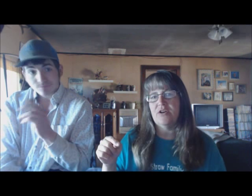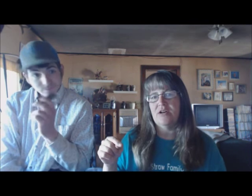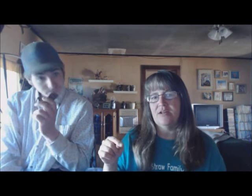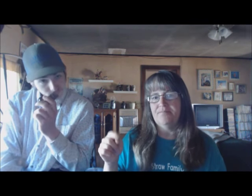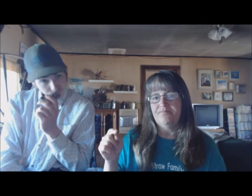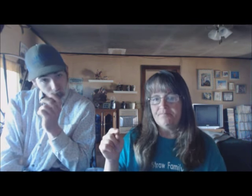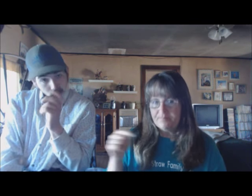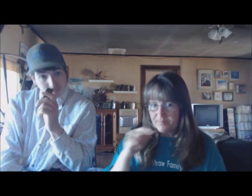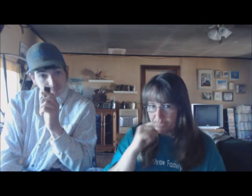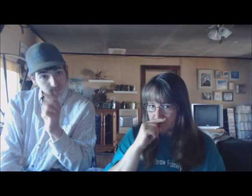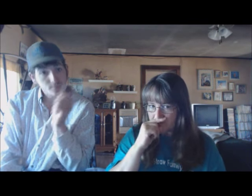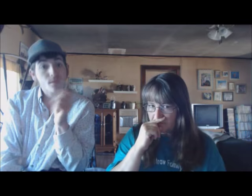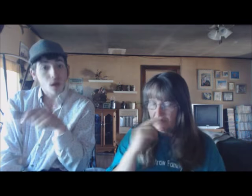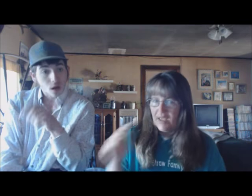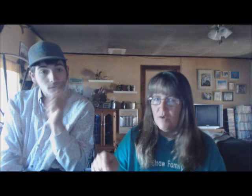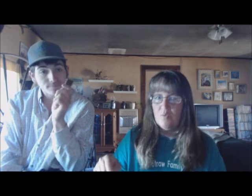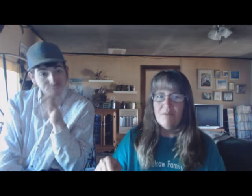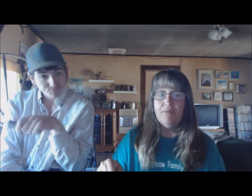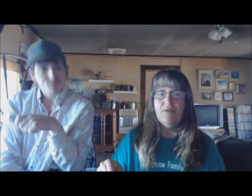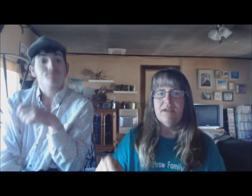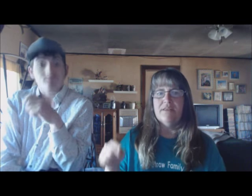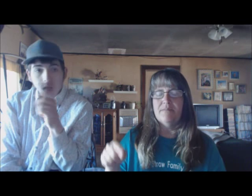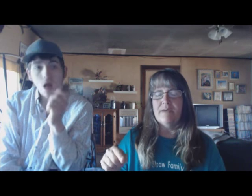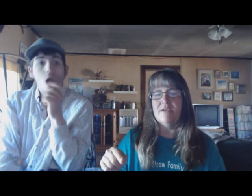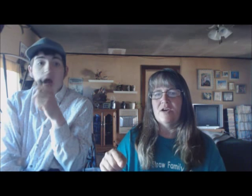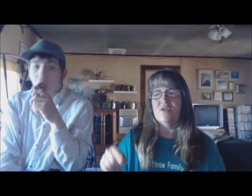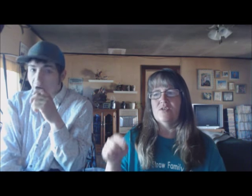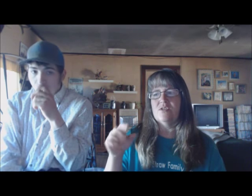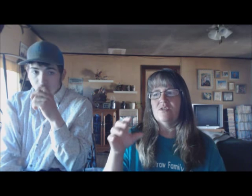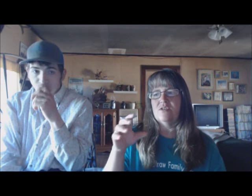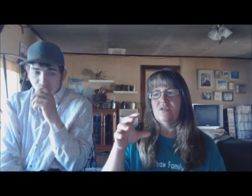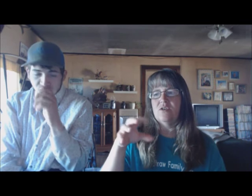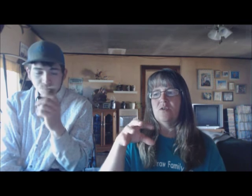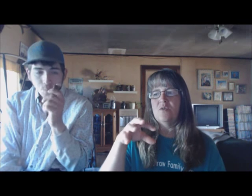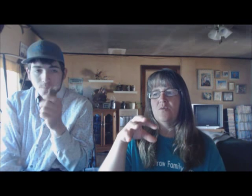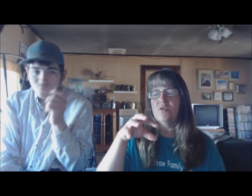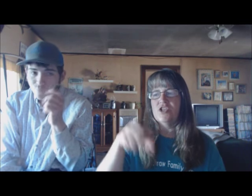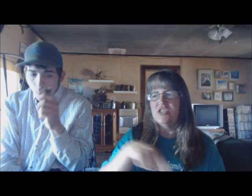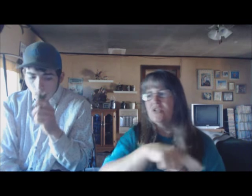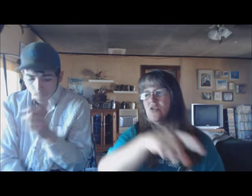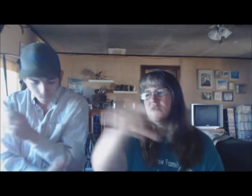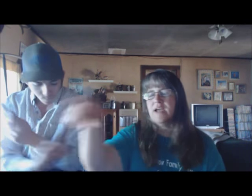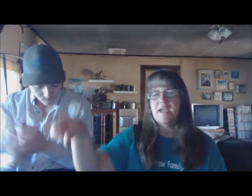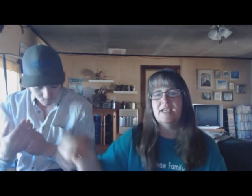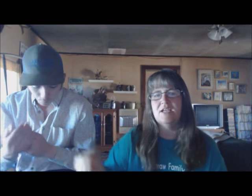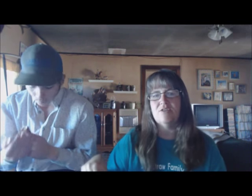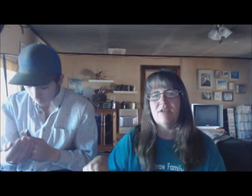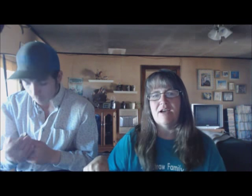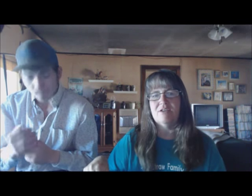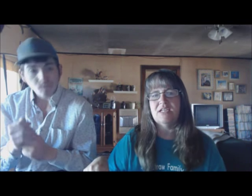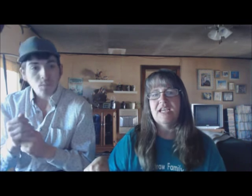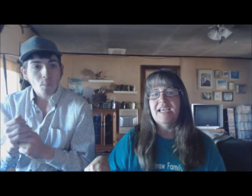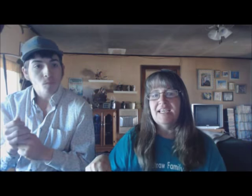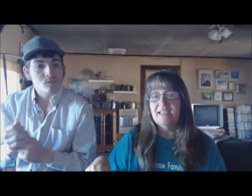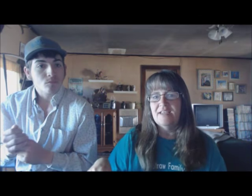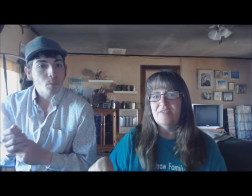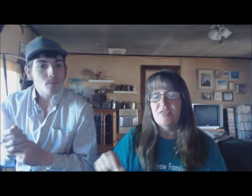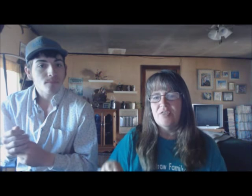they're, um, at one point, the baby goats were still going out and getting around. Even